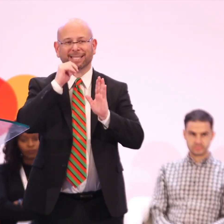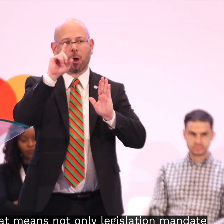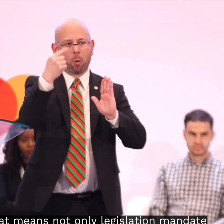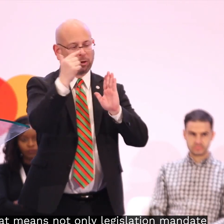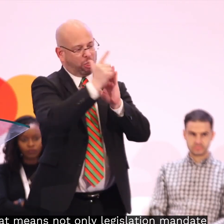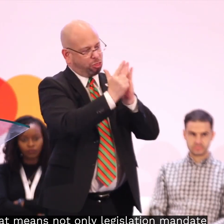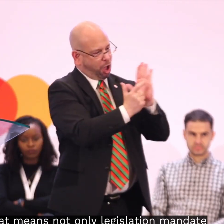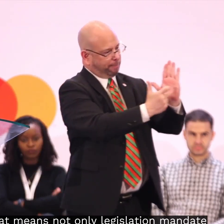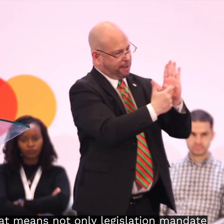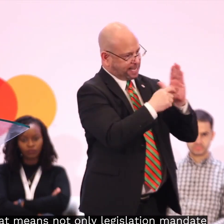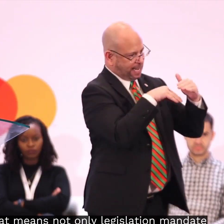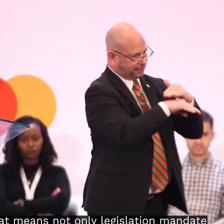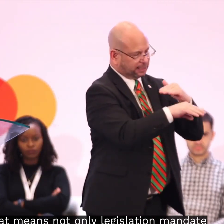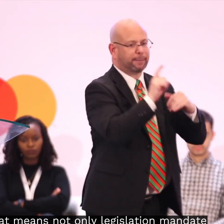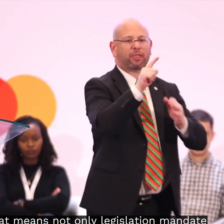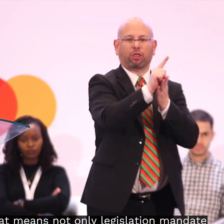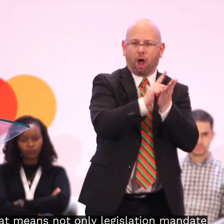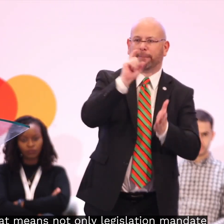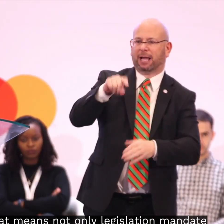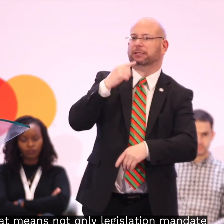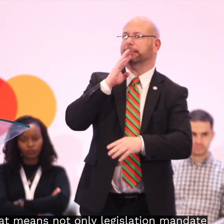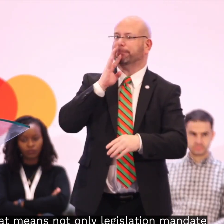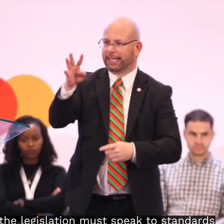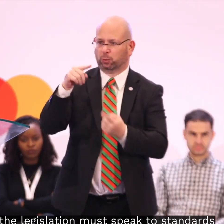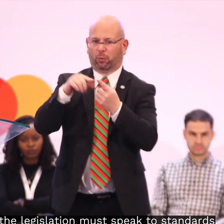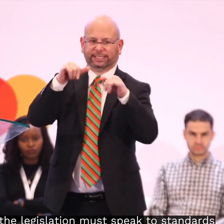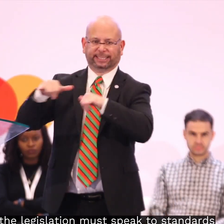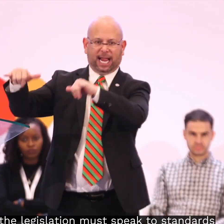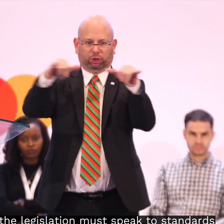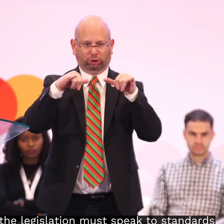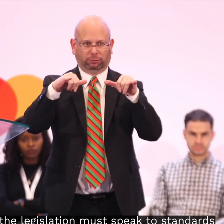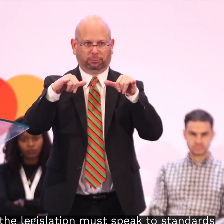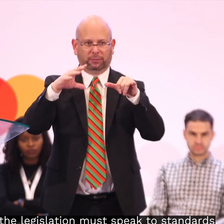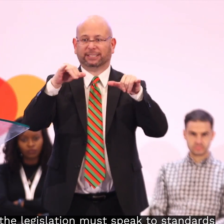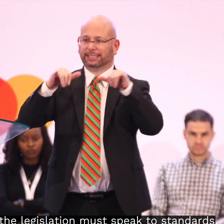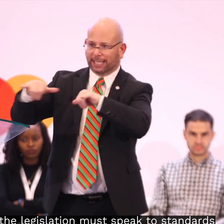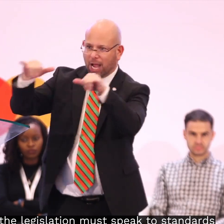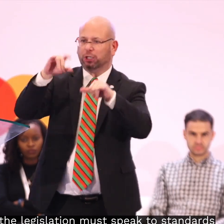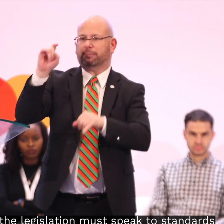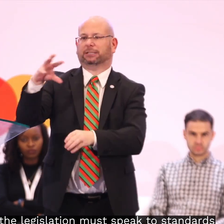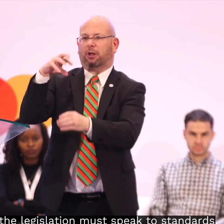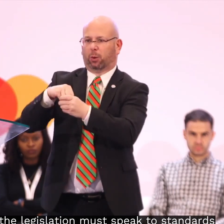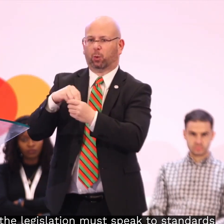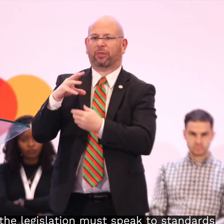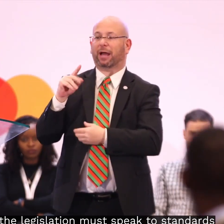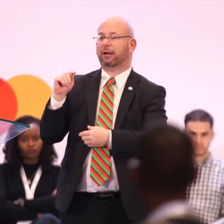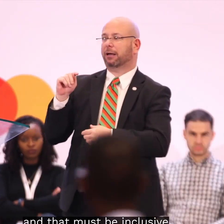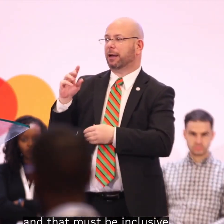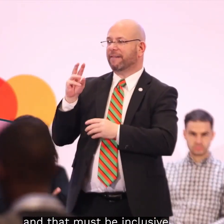So that means not only legislation mandate, but the legislation must speak to standards. And that